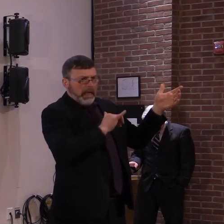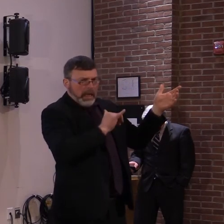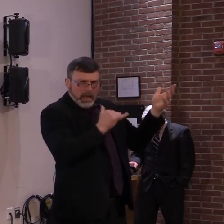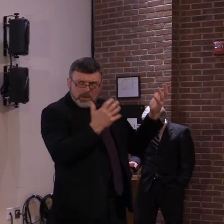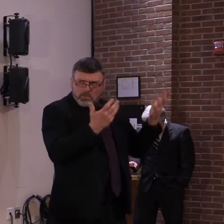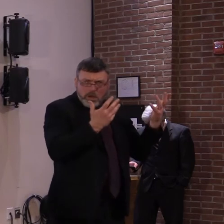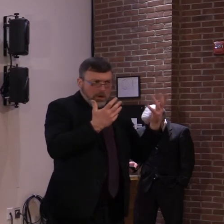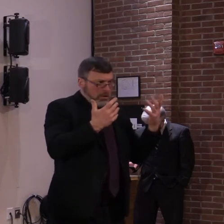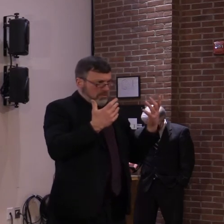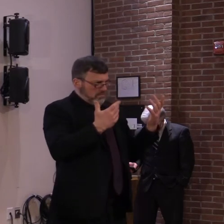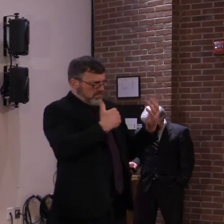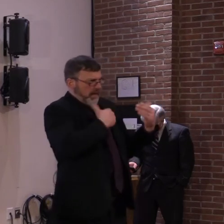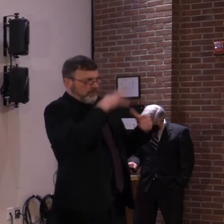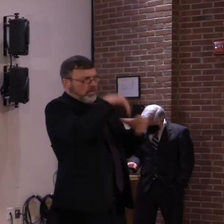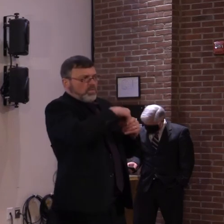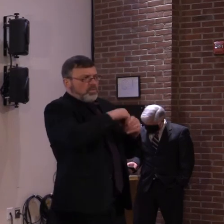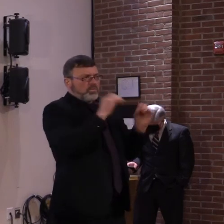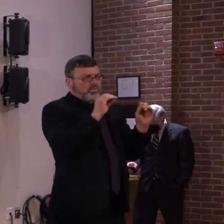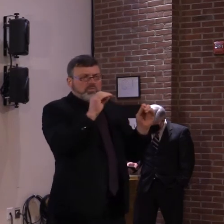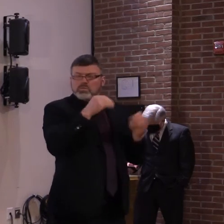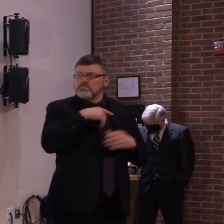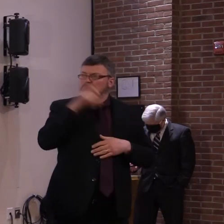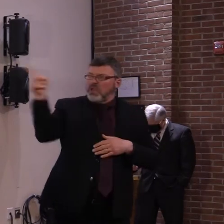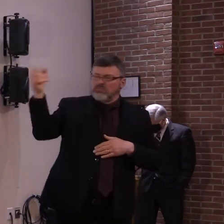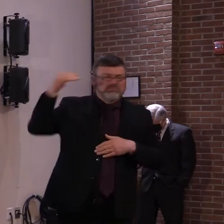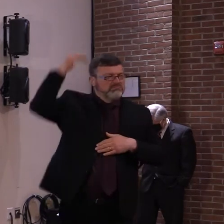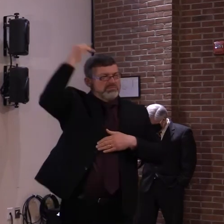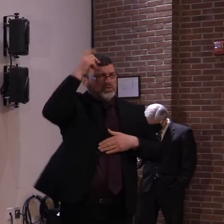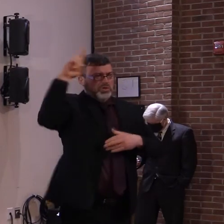uh, Dr. Levine. This might be part of his question as well.